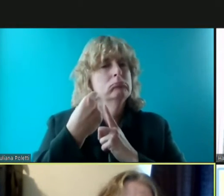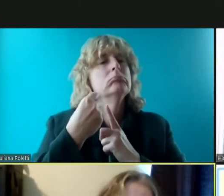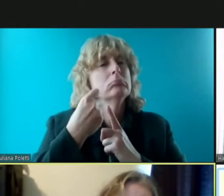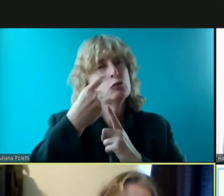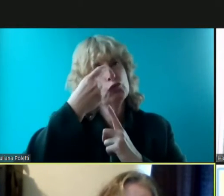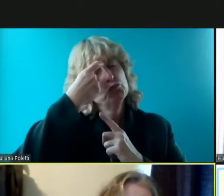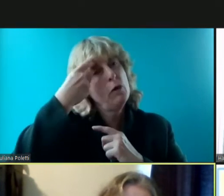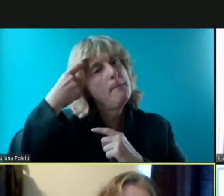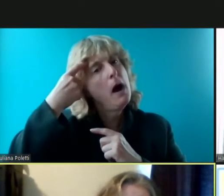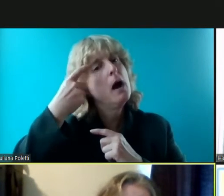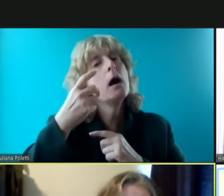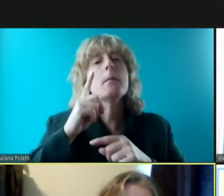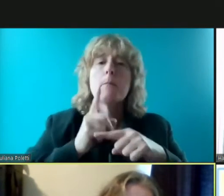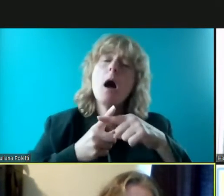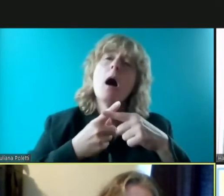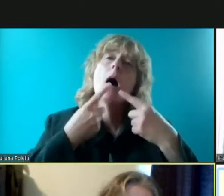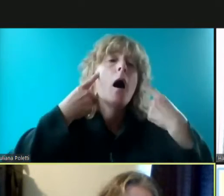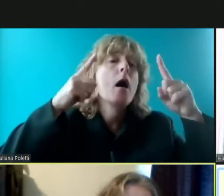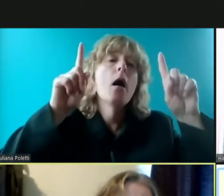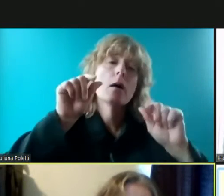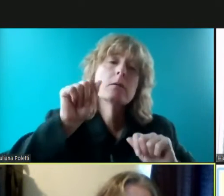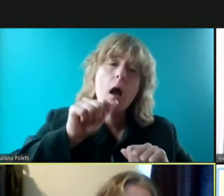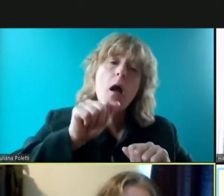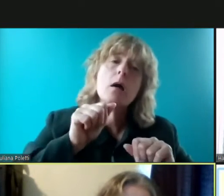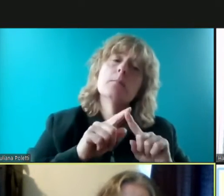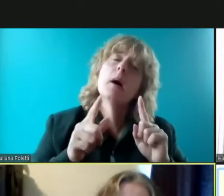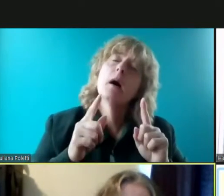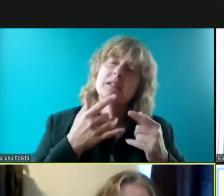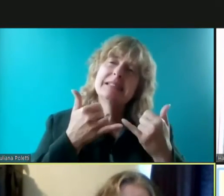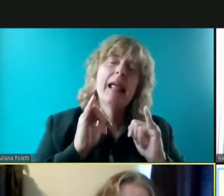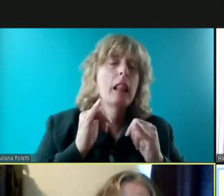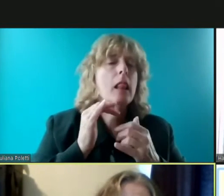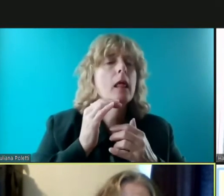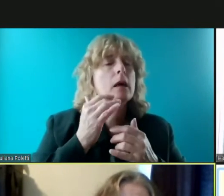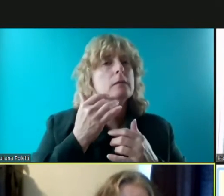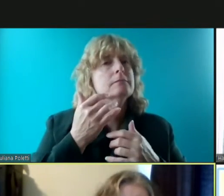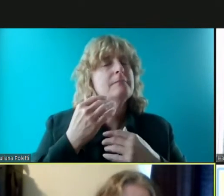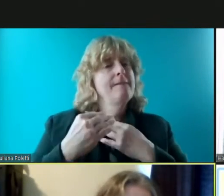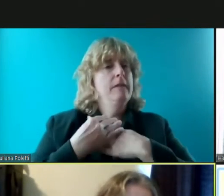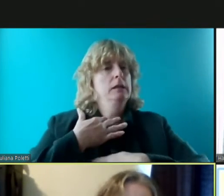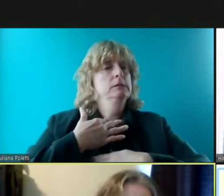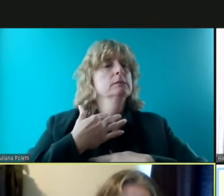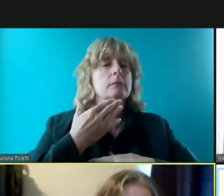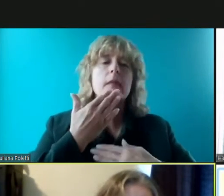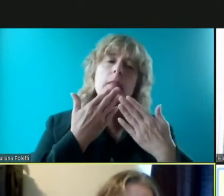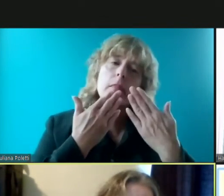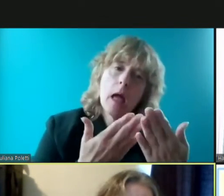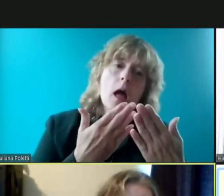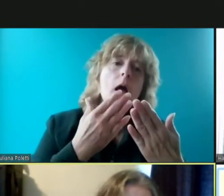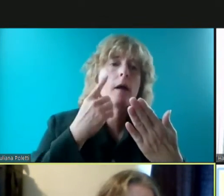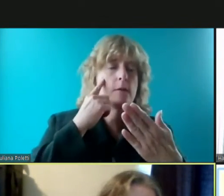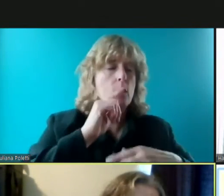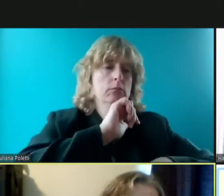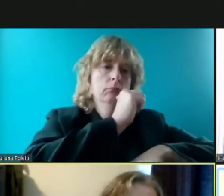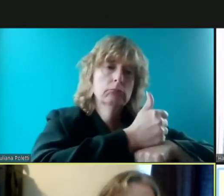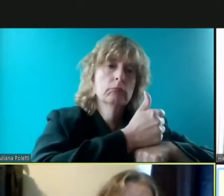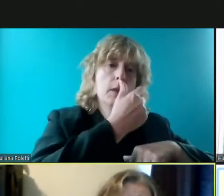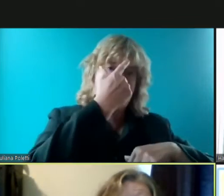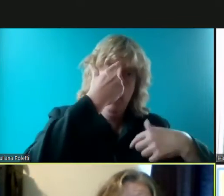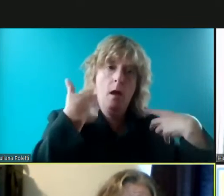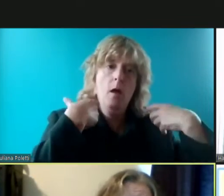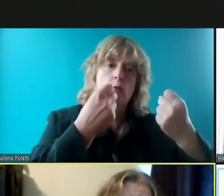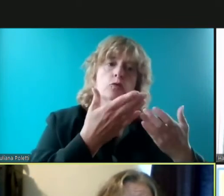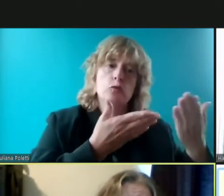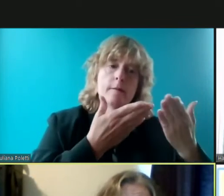but i think it's it's thank you for for making um mental health services accessible for